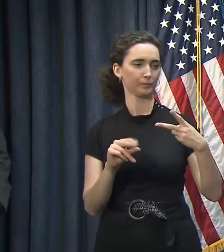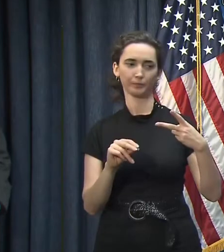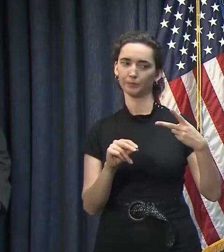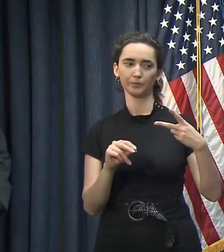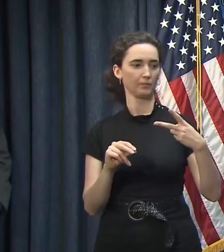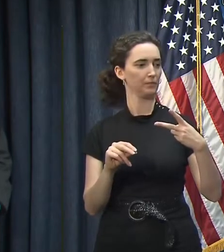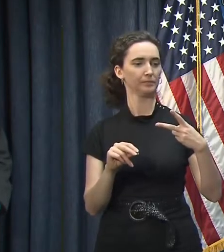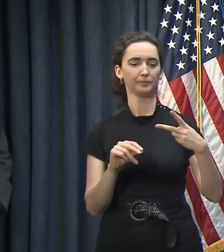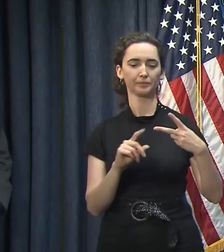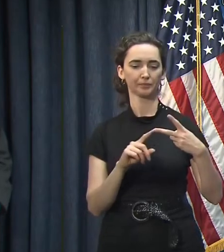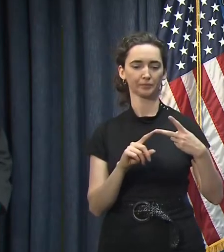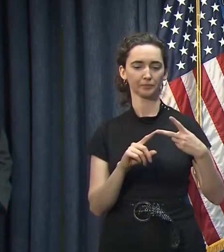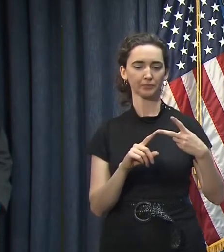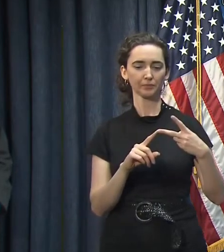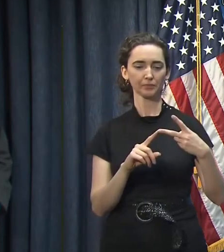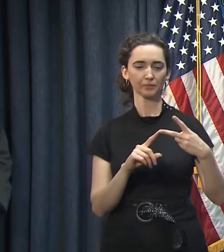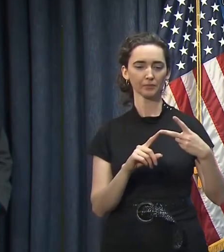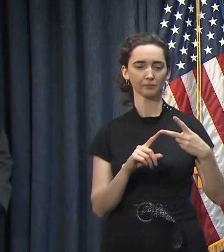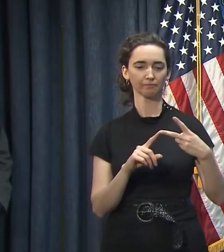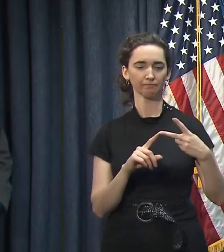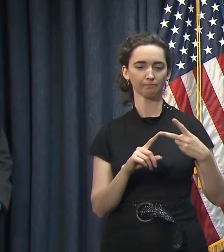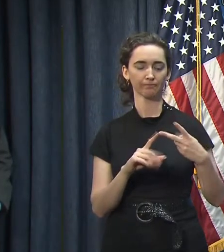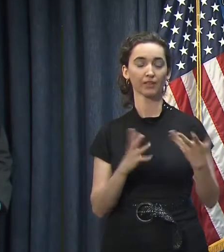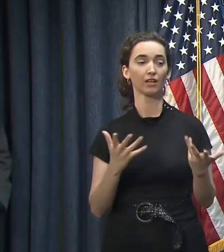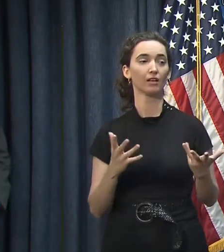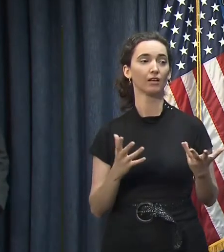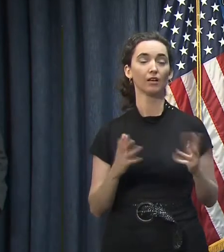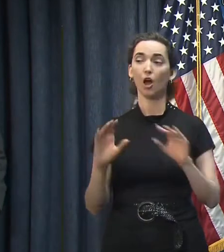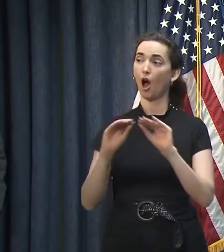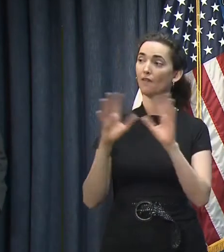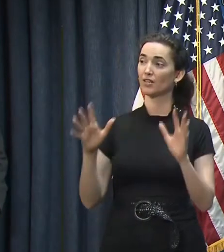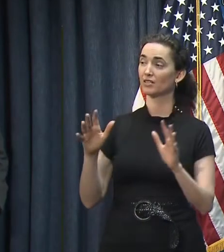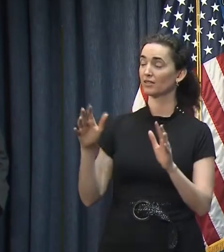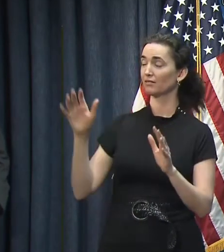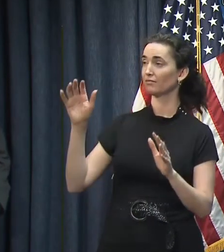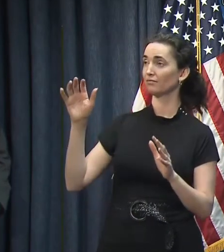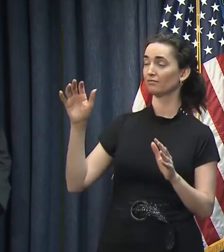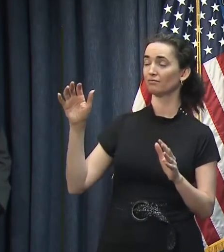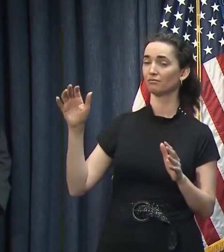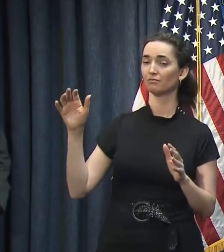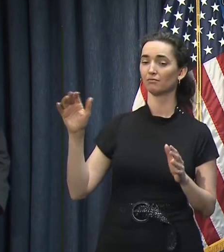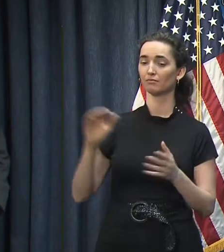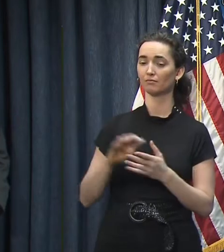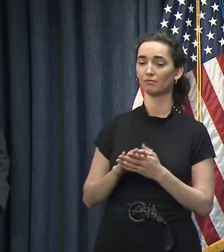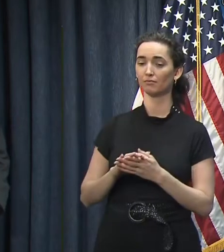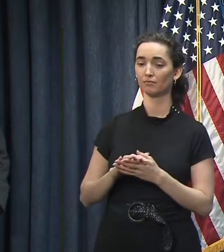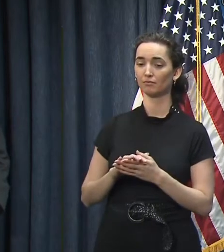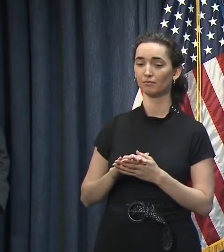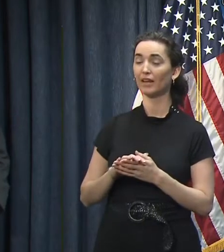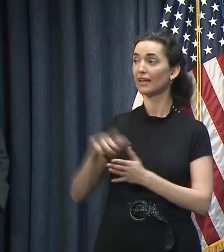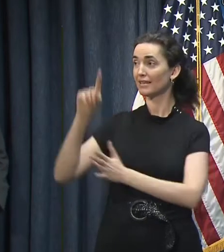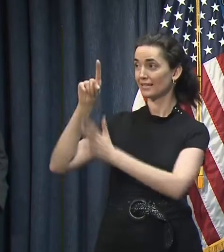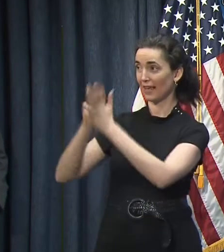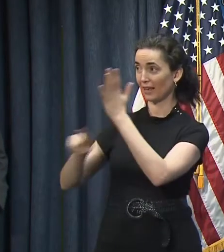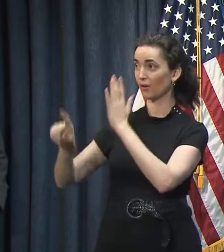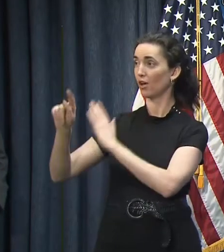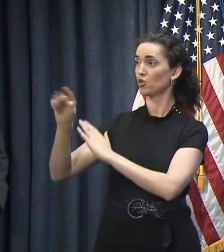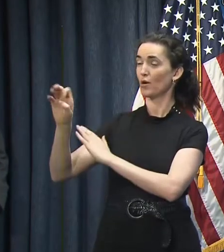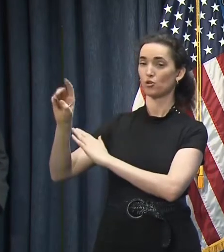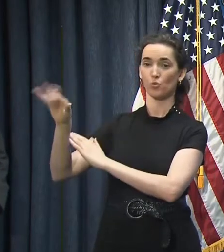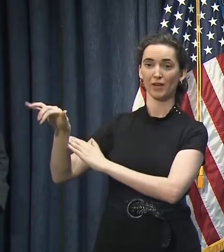obviously the guidance that came from Secretary of the Treasury Mnuchin